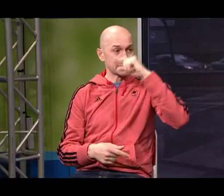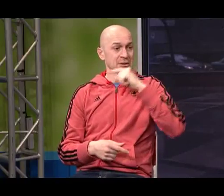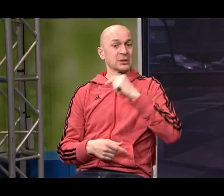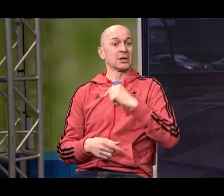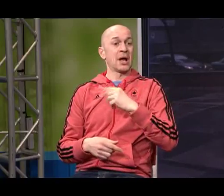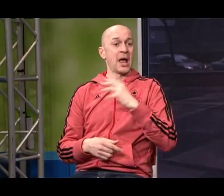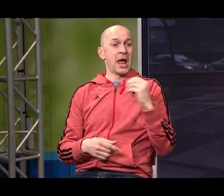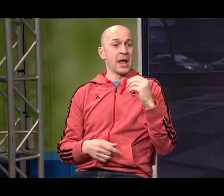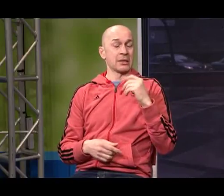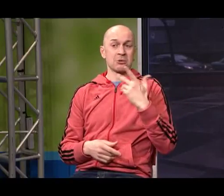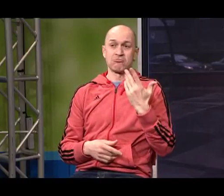especially in Greece and Spain